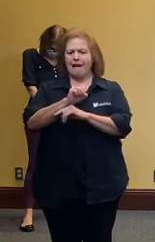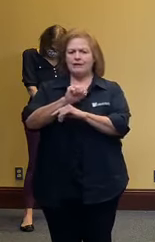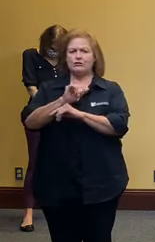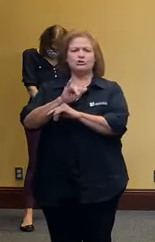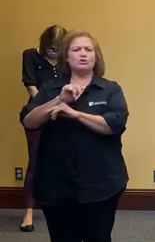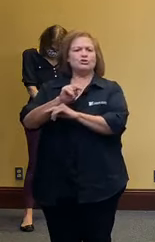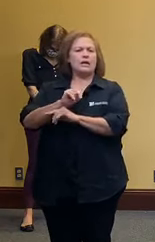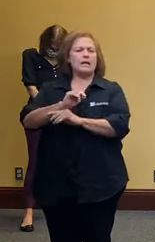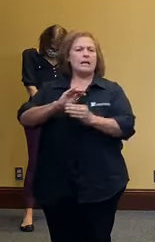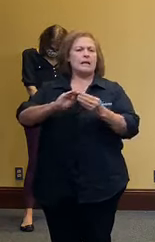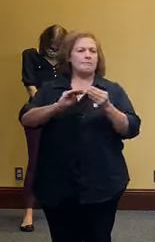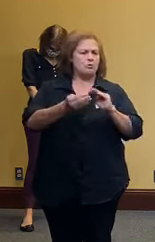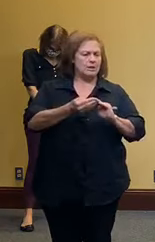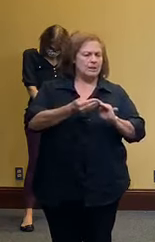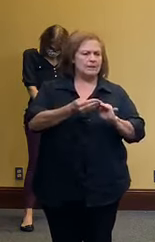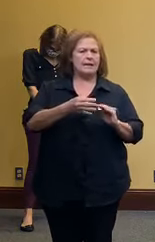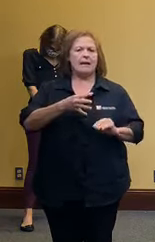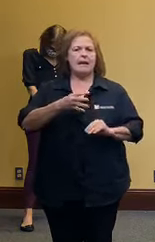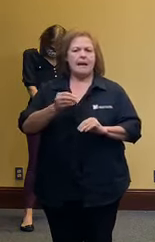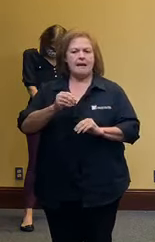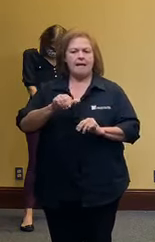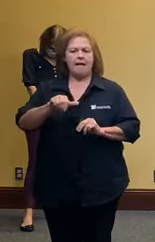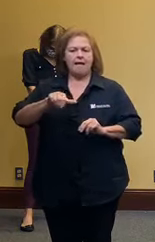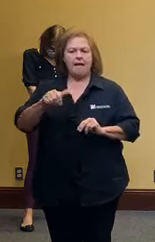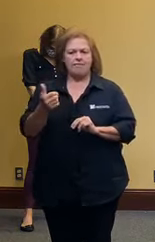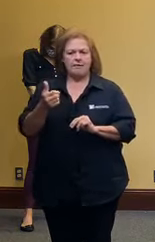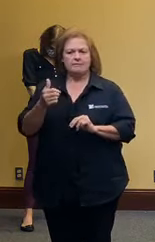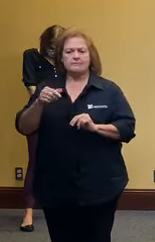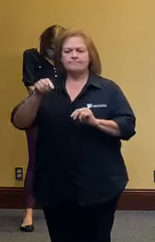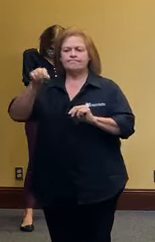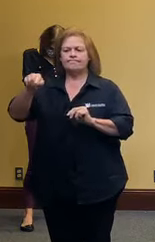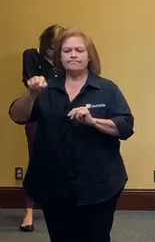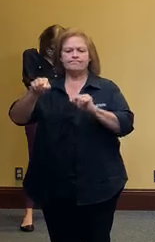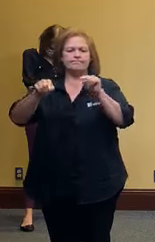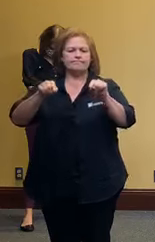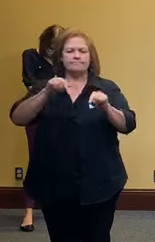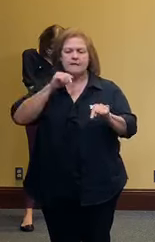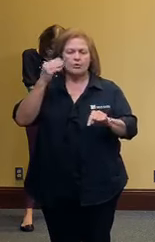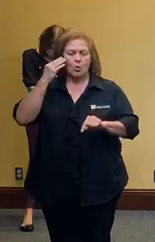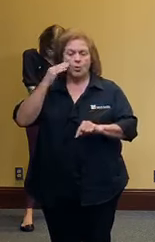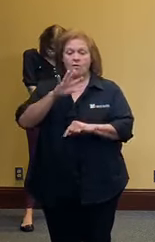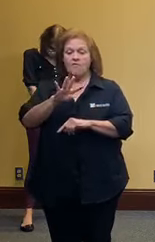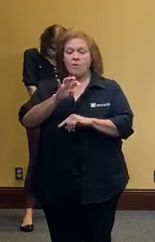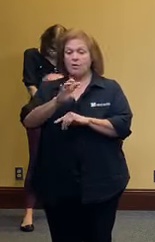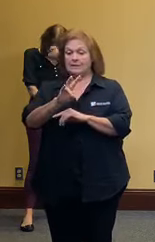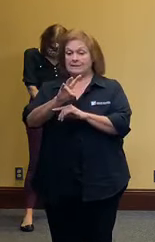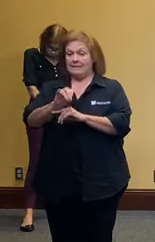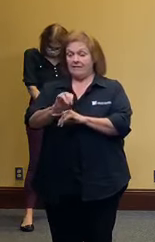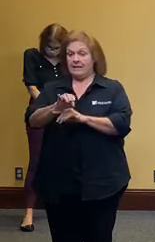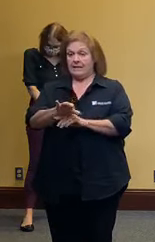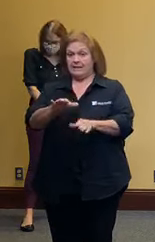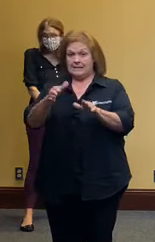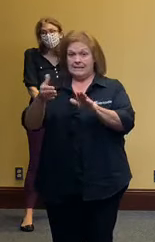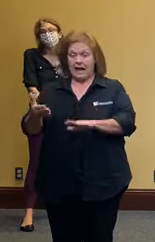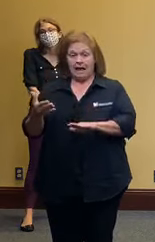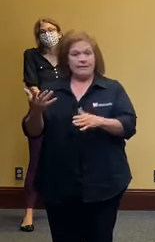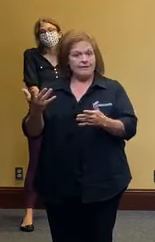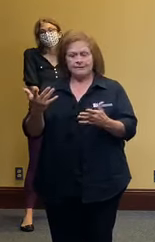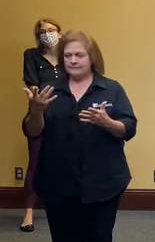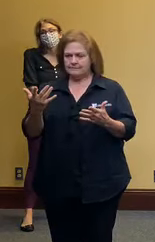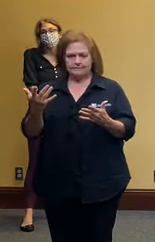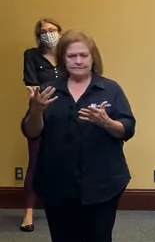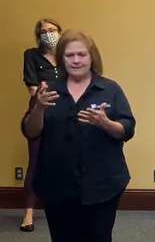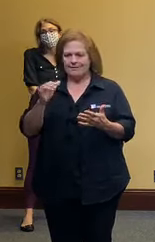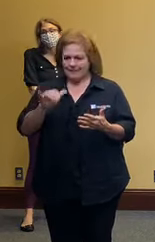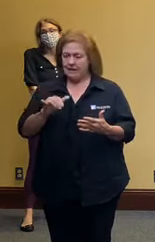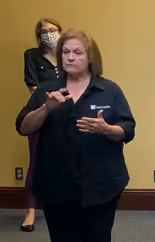we have lost that are in the category of of other or unknown so 470 deaths you just can't make it up